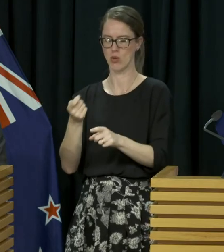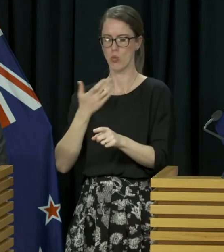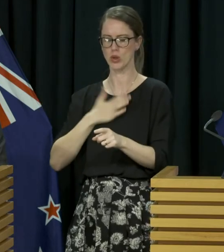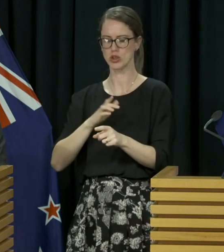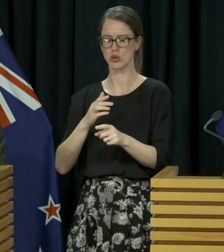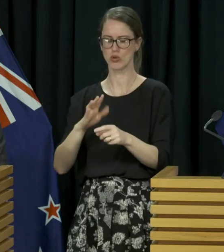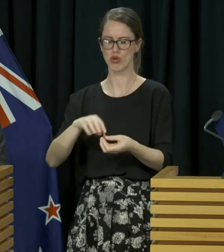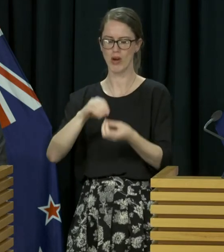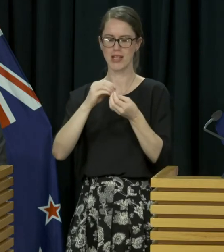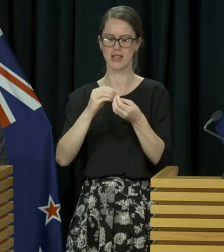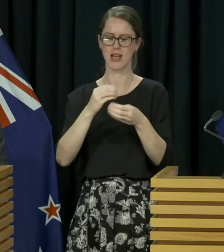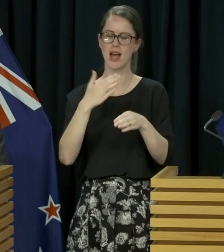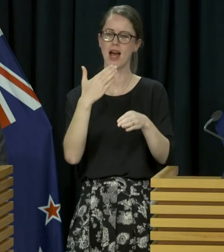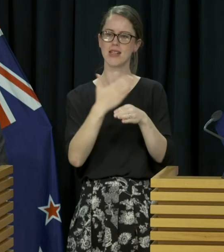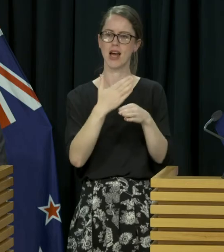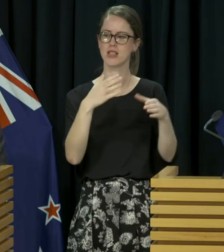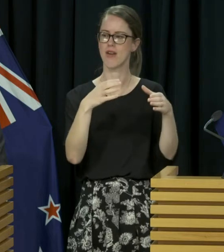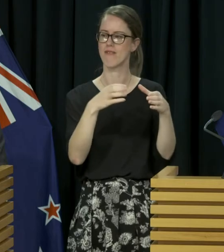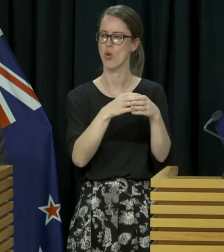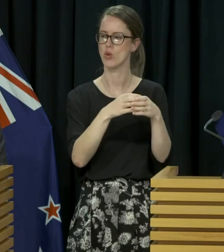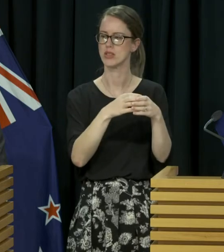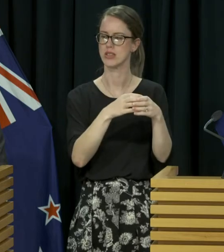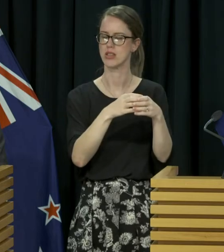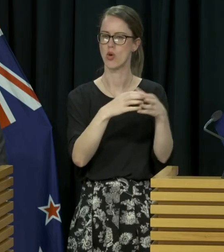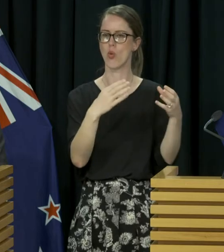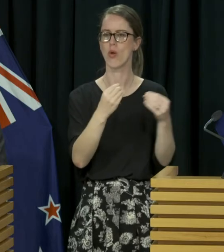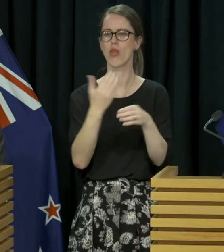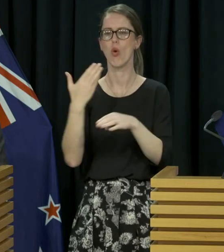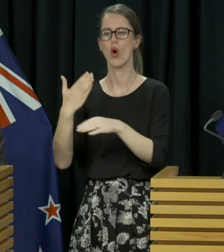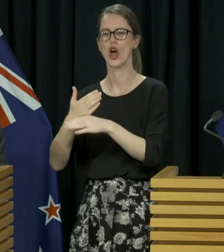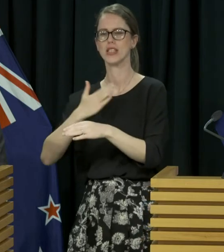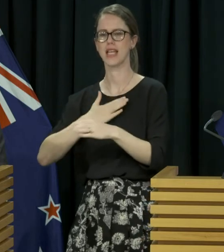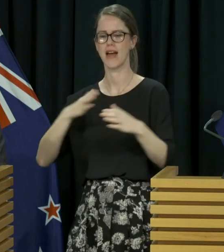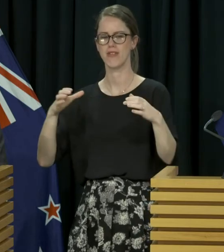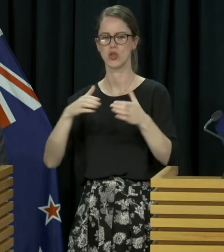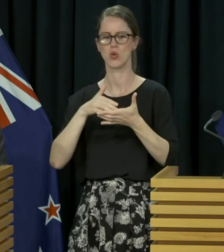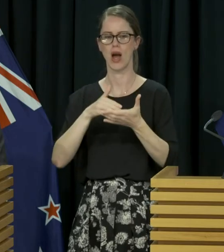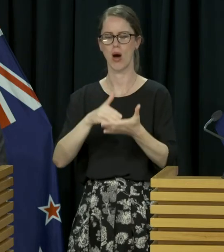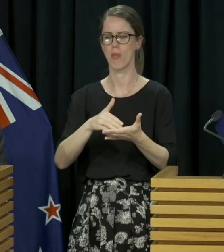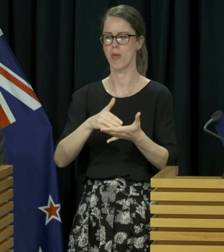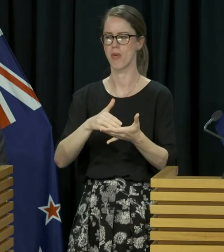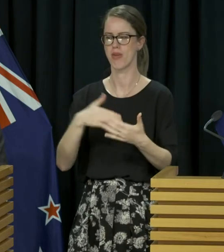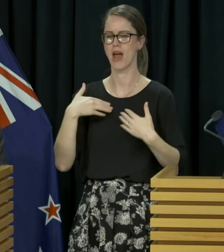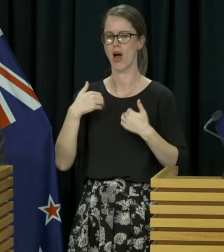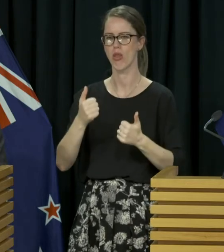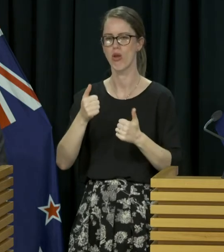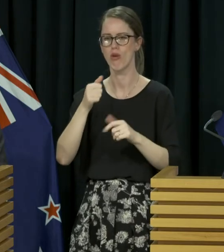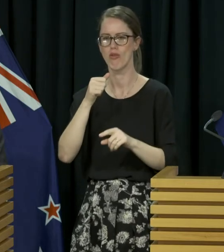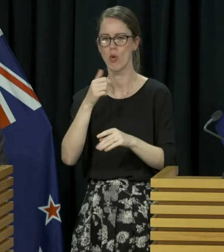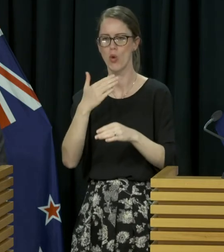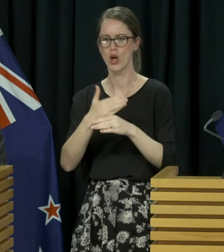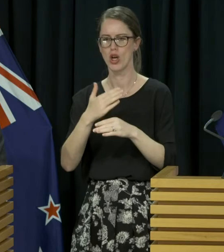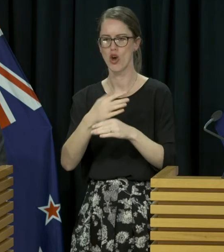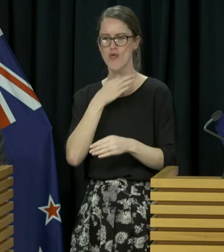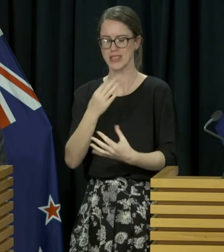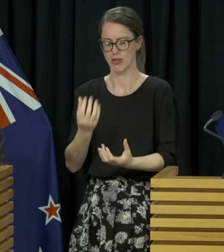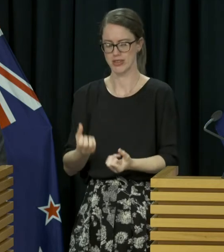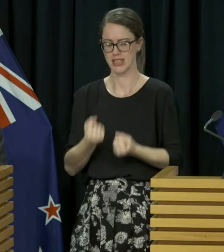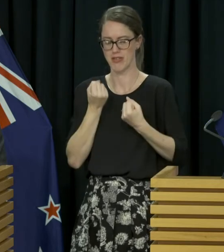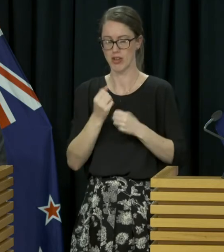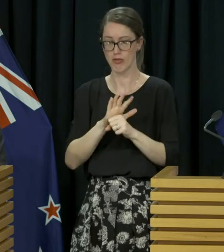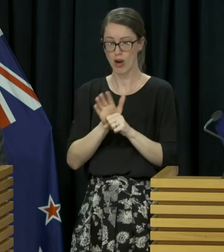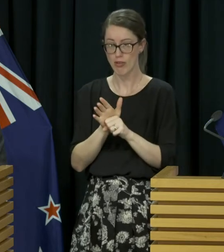develop improved protocols alongside WorkSafe to help maintain the health of workers at risk of COVID-19.